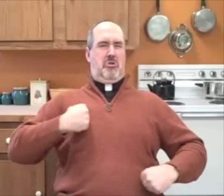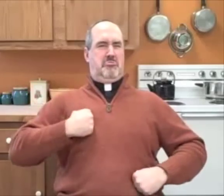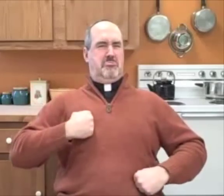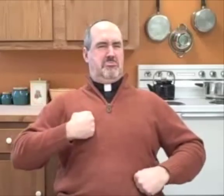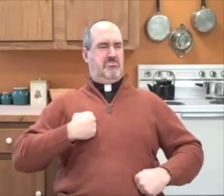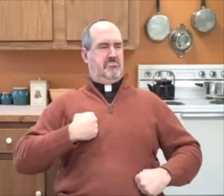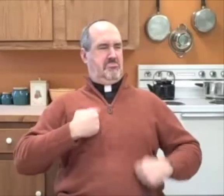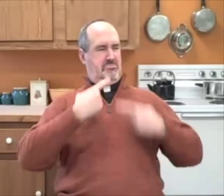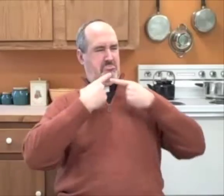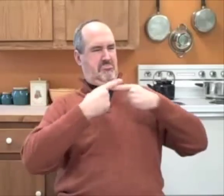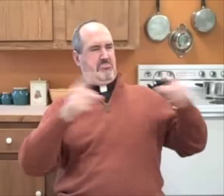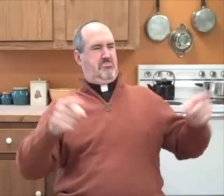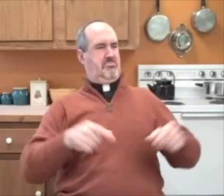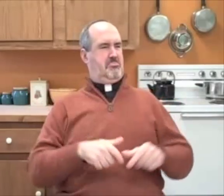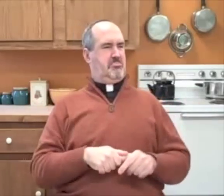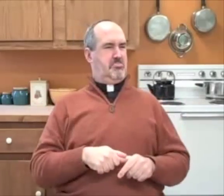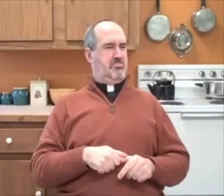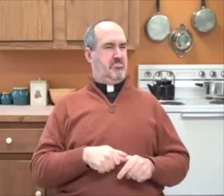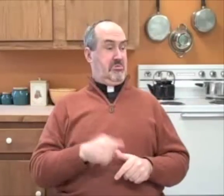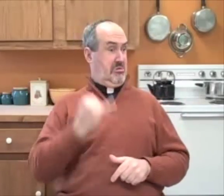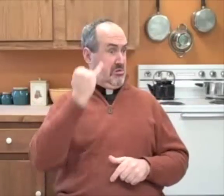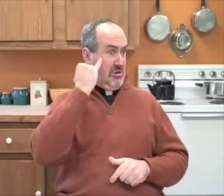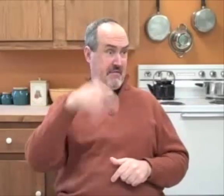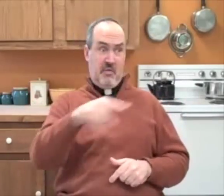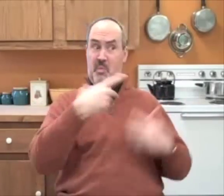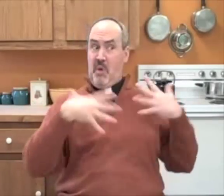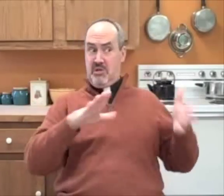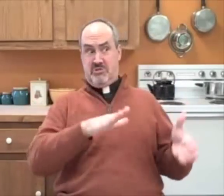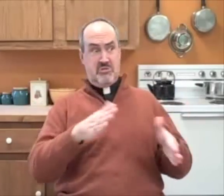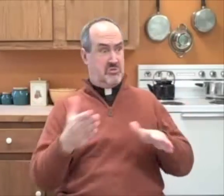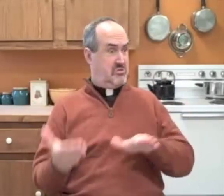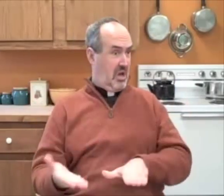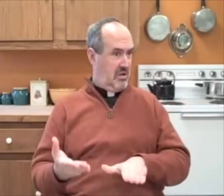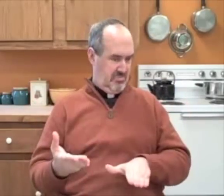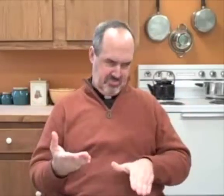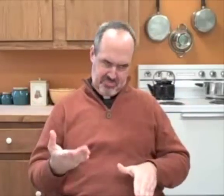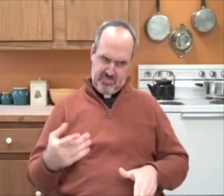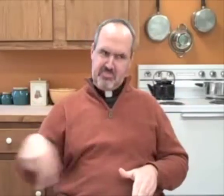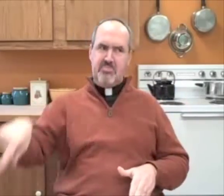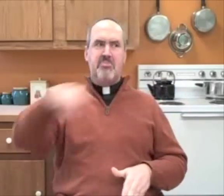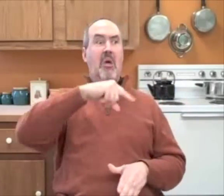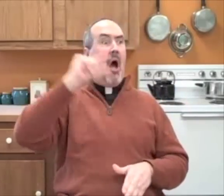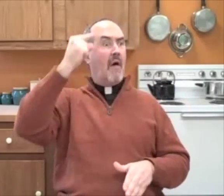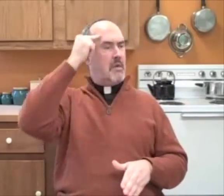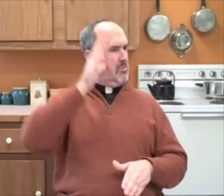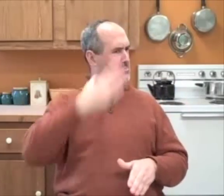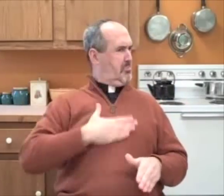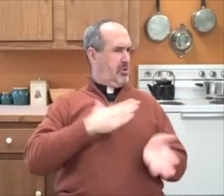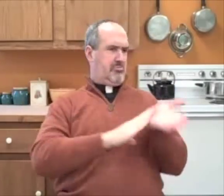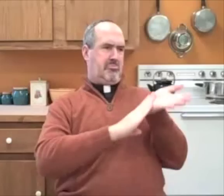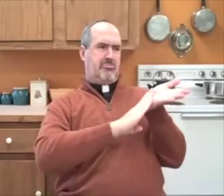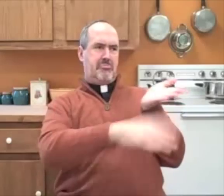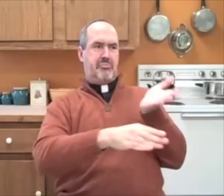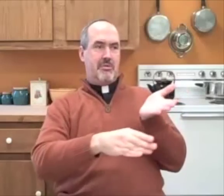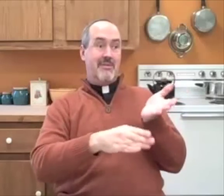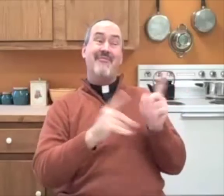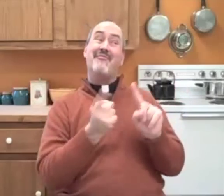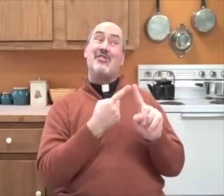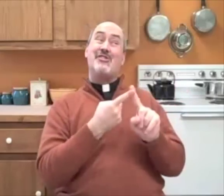At the top of the hill, the general of the army was waiting for all of them. He told them that the government would forgive